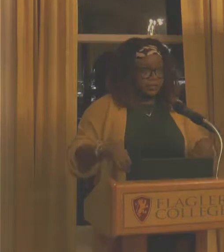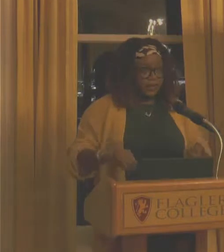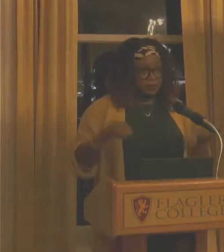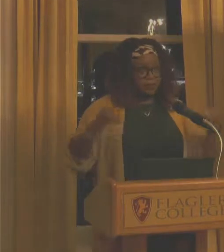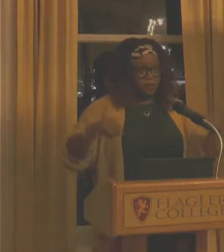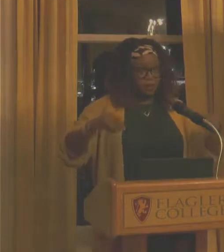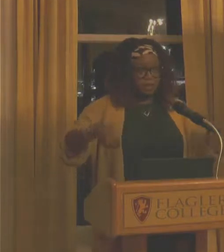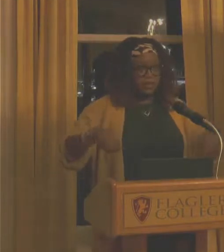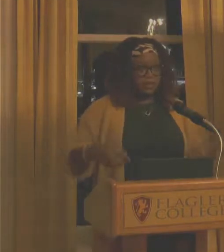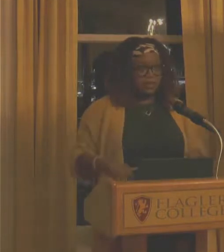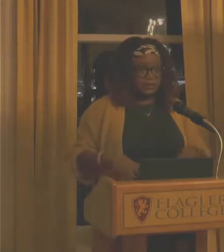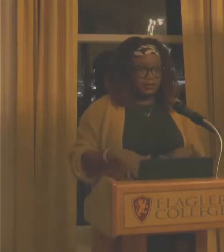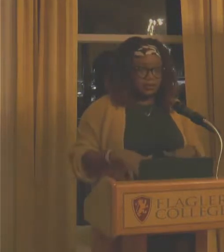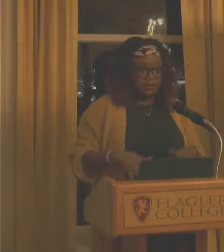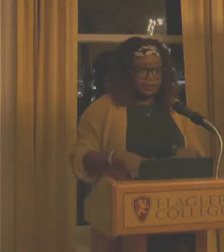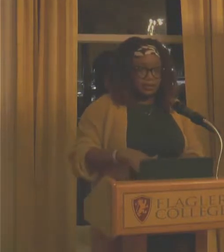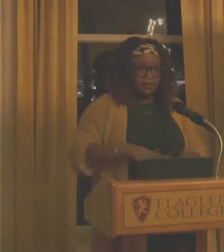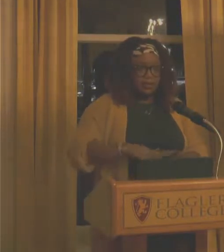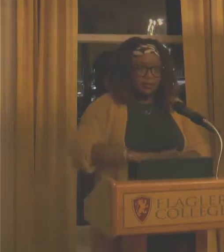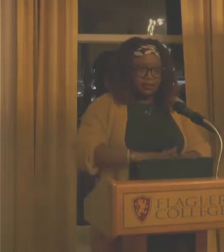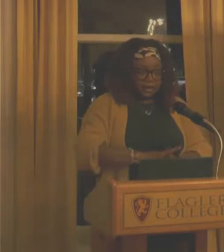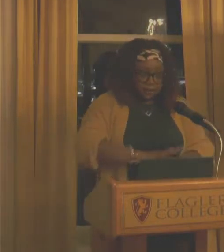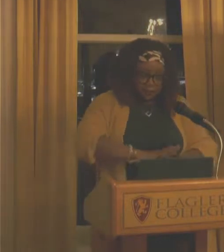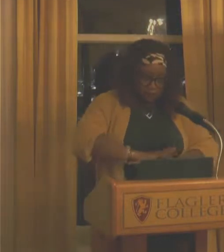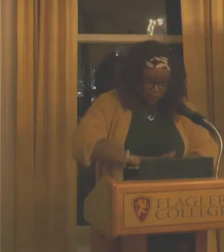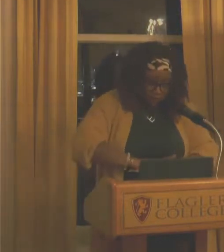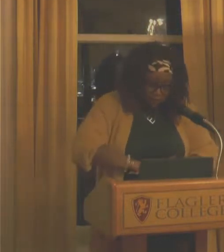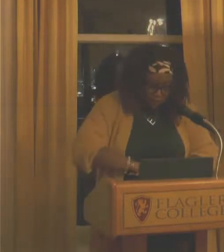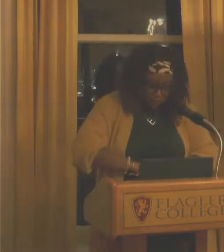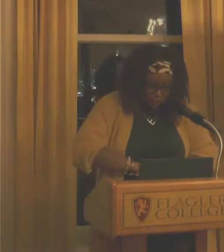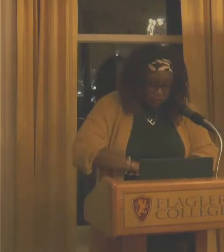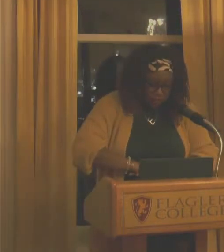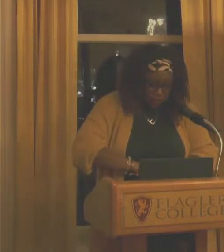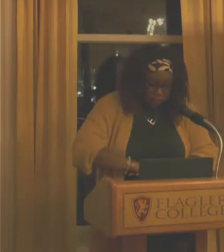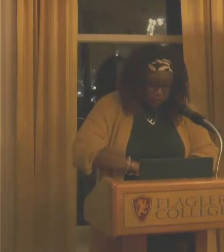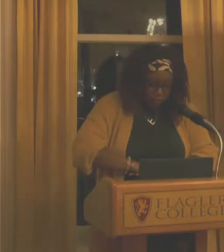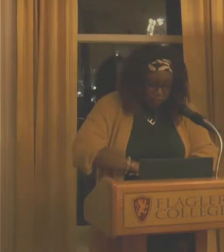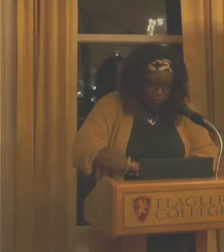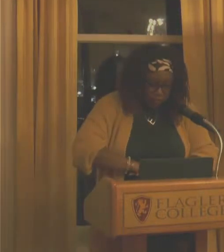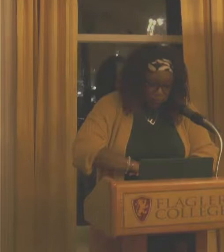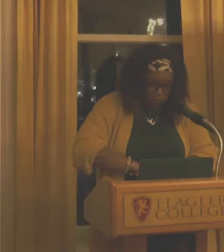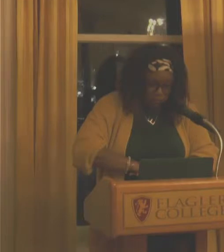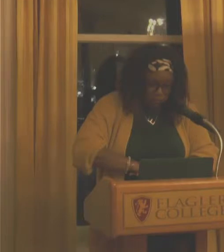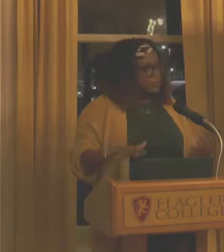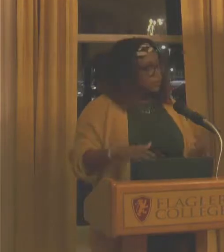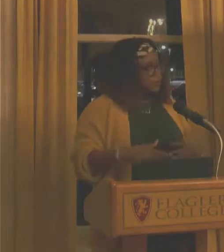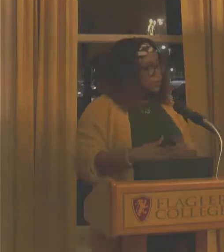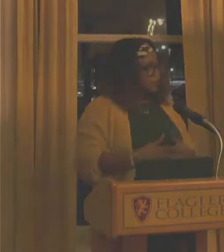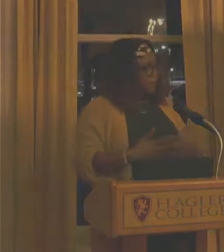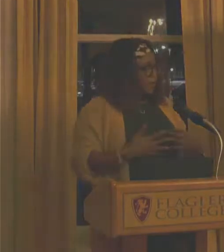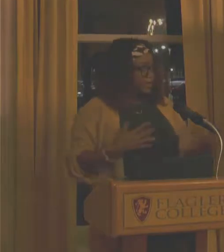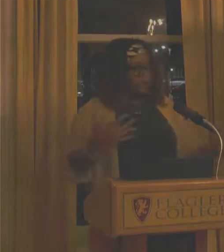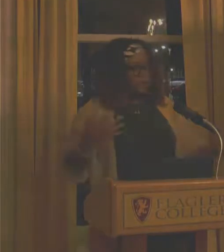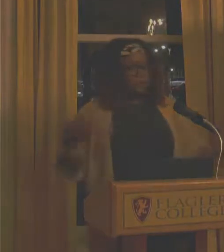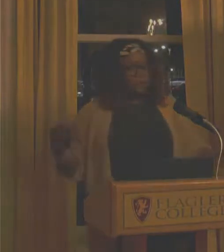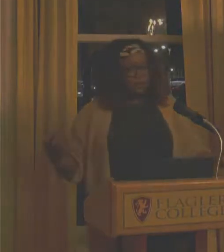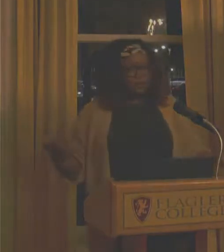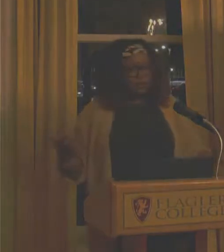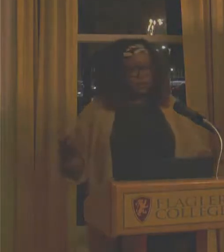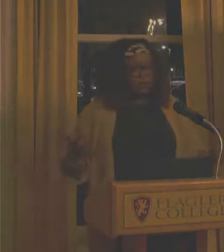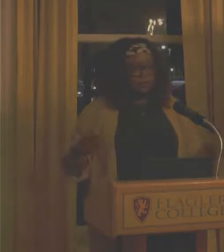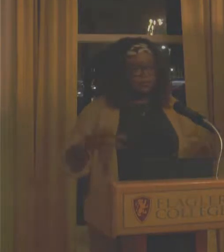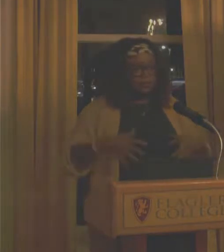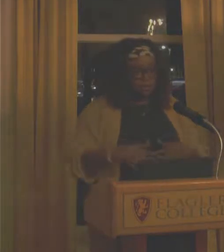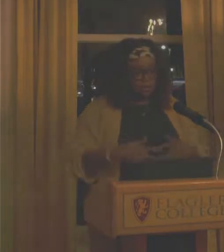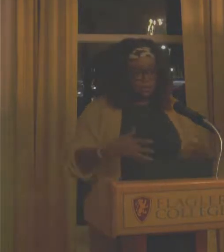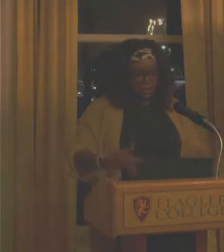literally have to walk on the eggshells. And you would have to just, you know, turn these things to dust. So over the process of the show,